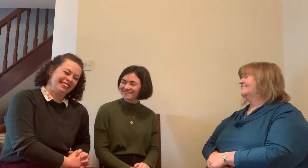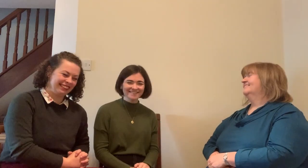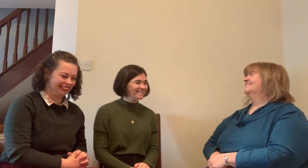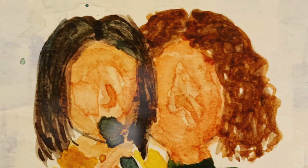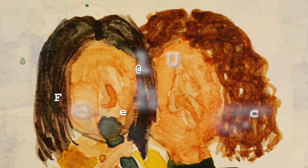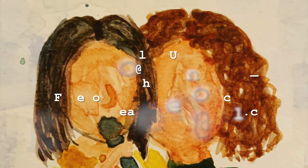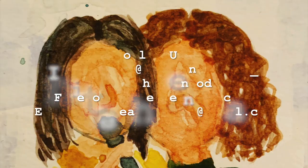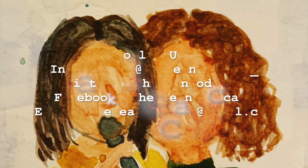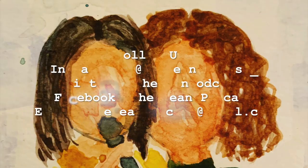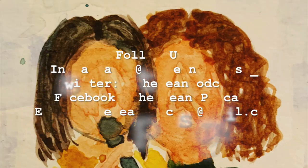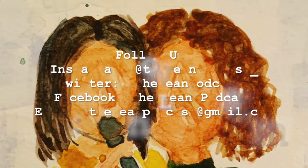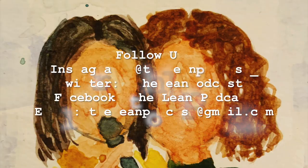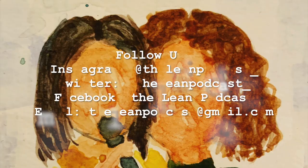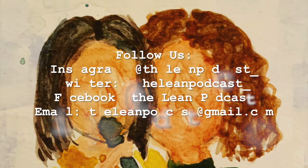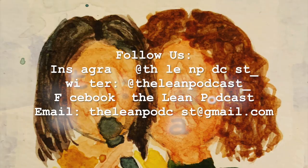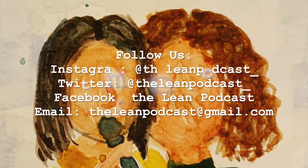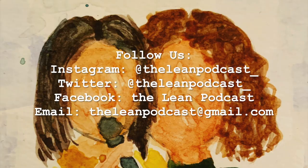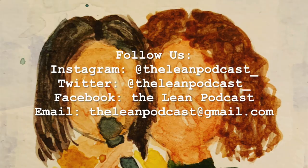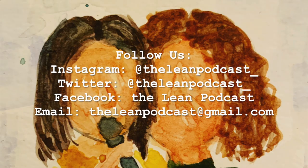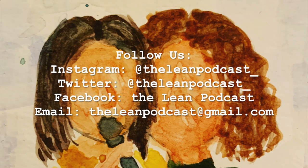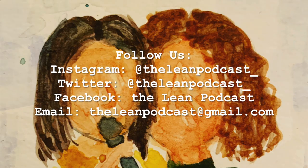thank you